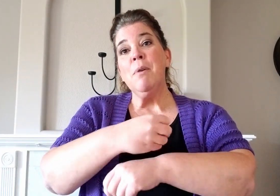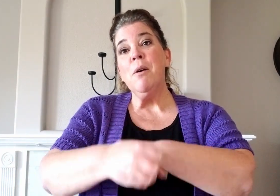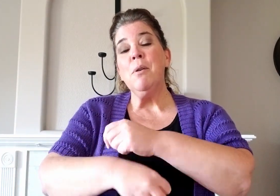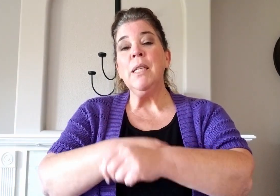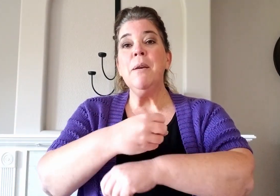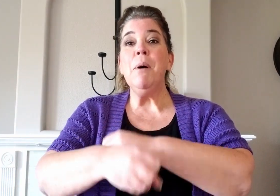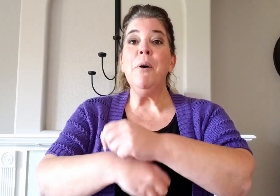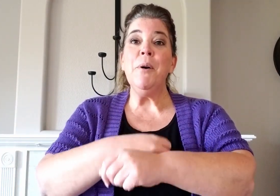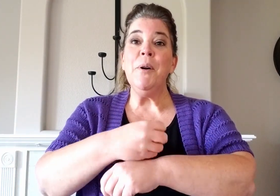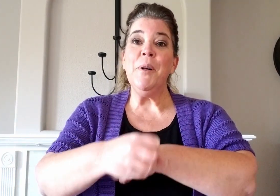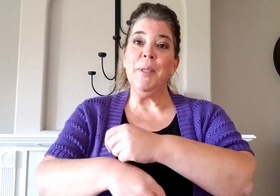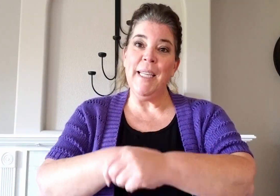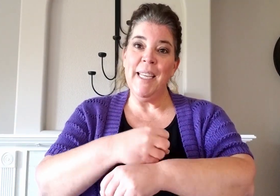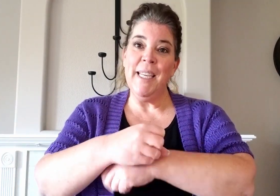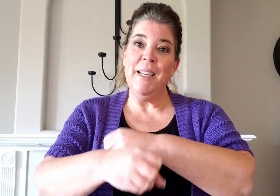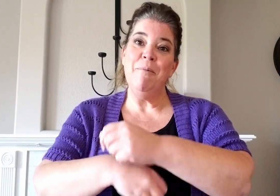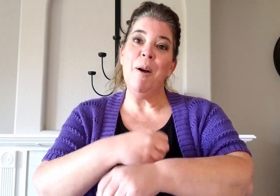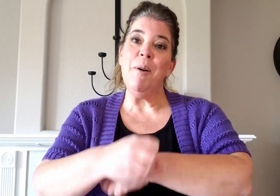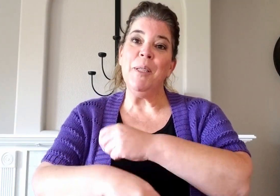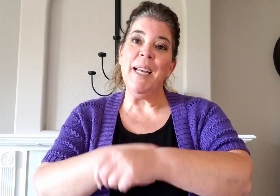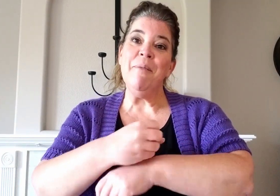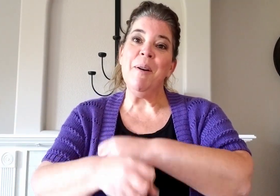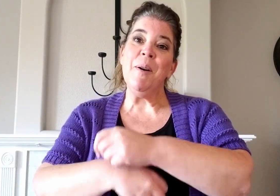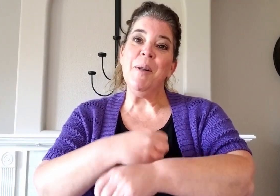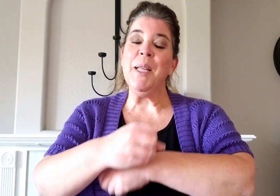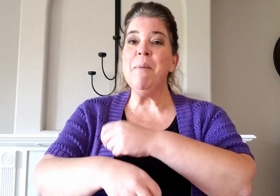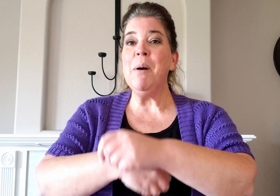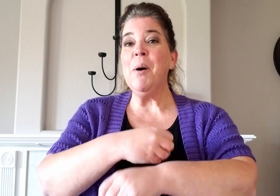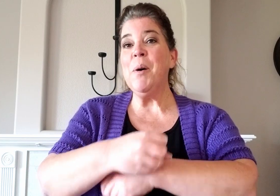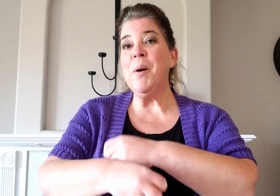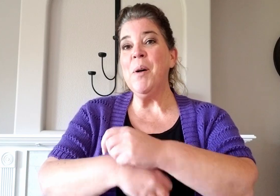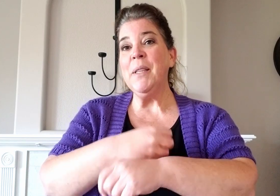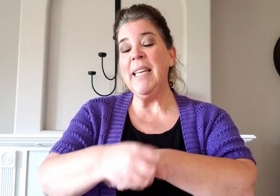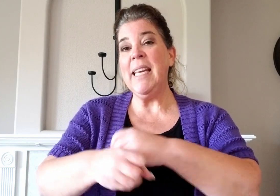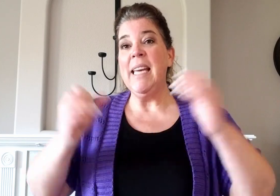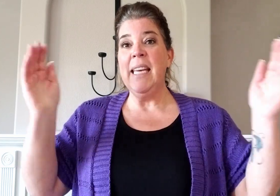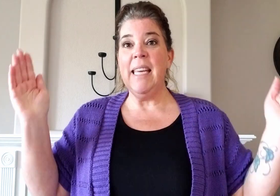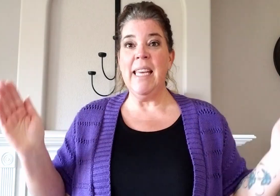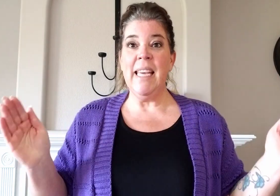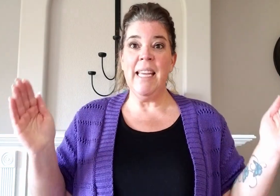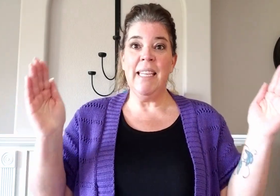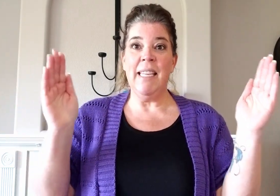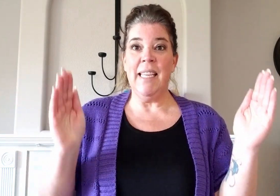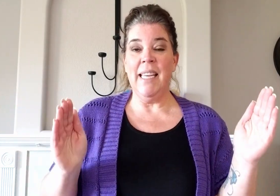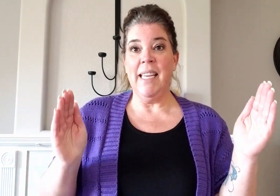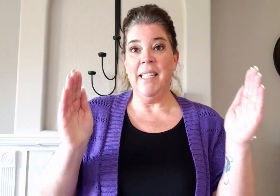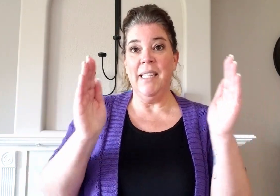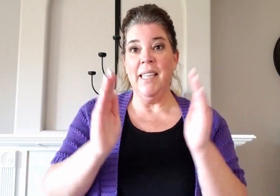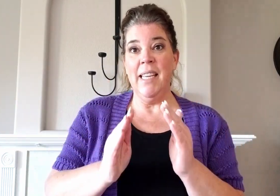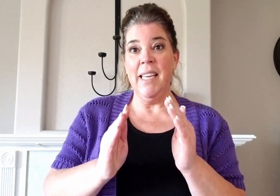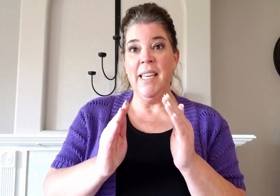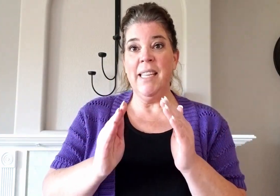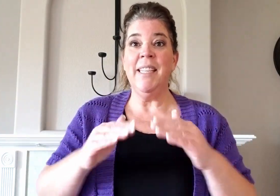roly, poly, roly, roly, poly. In, in, in,